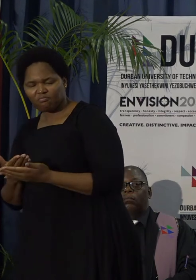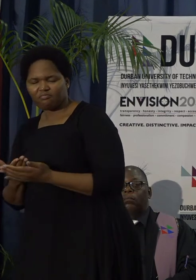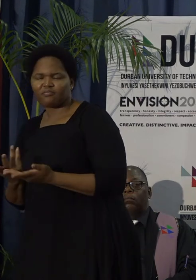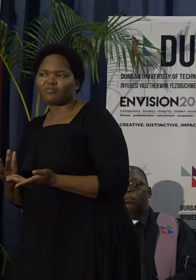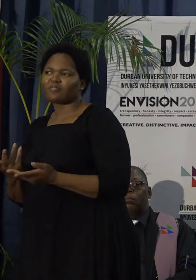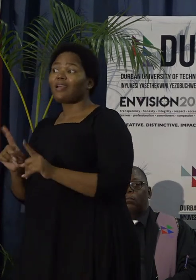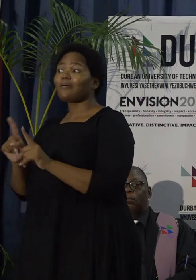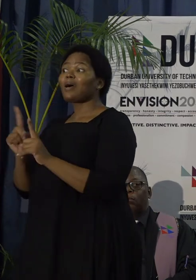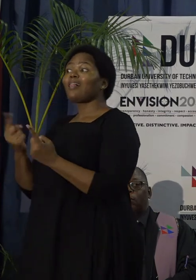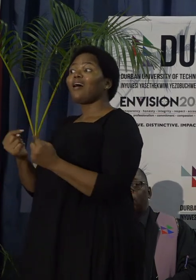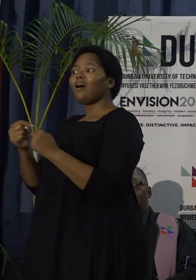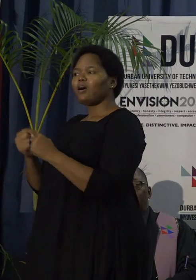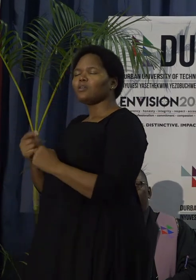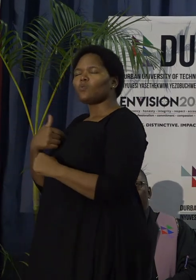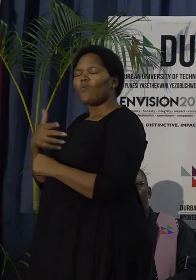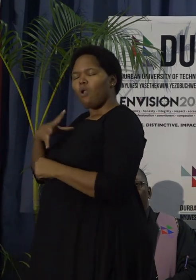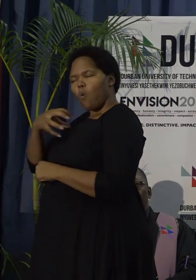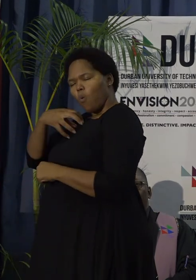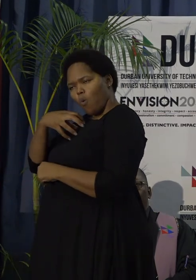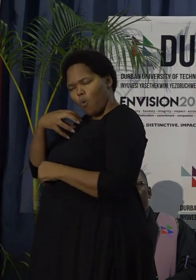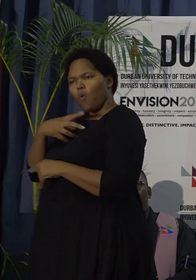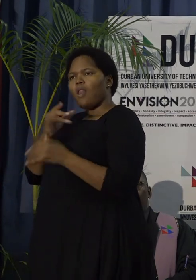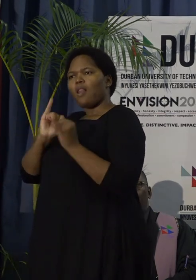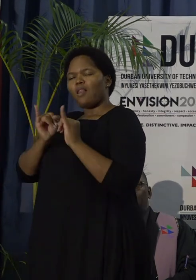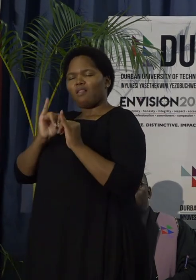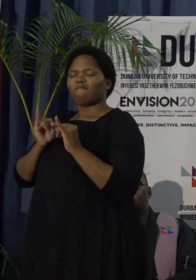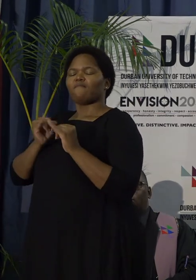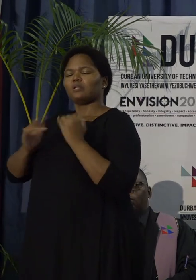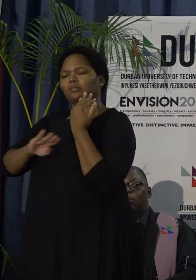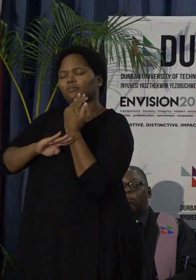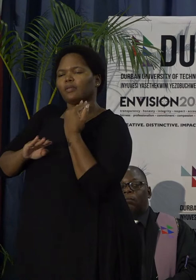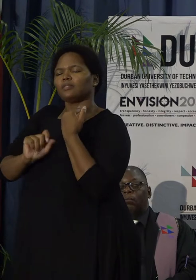want our own 11,000 beds by 2025.